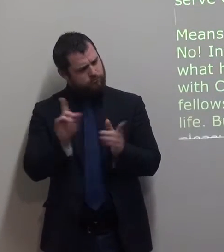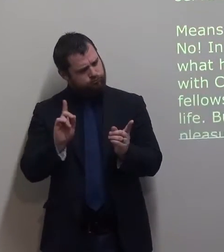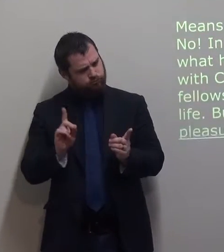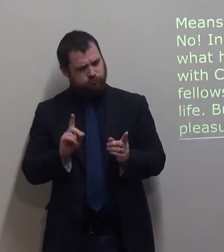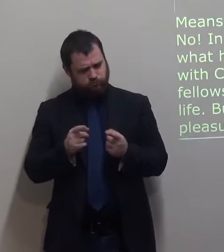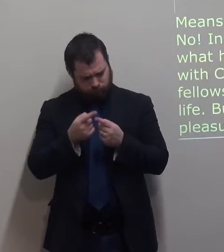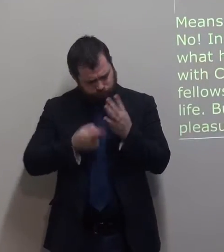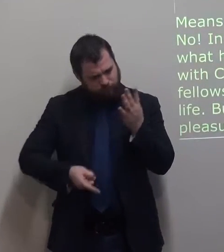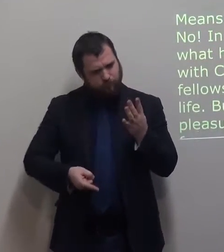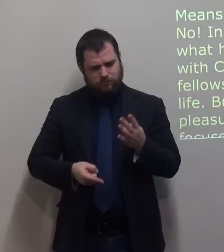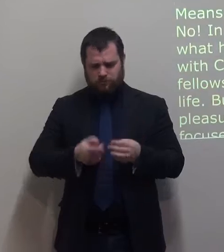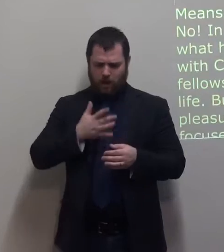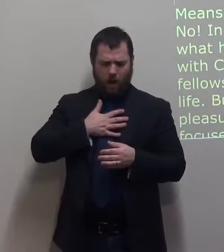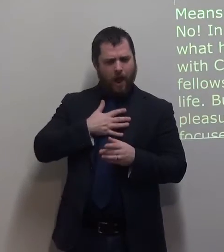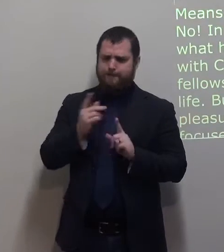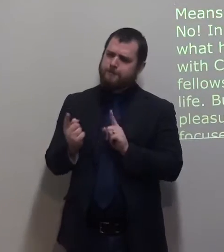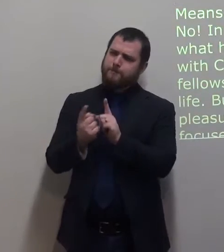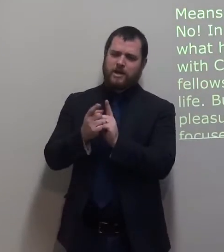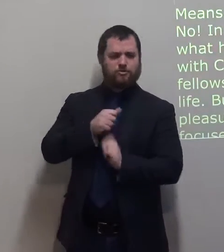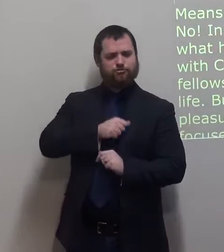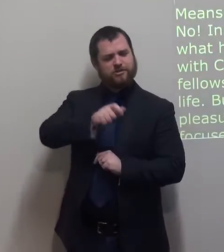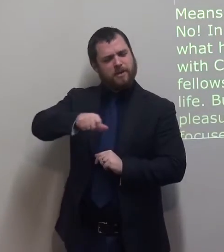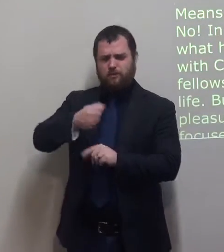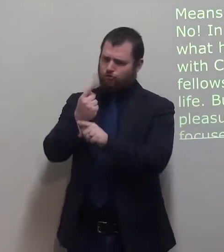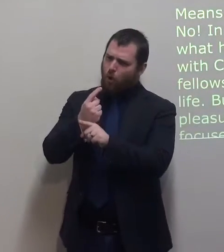He liked to talk the Christian people he showed gunship.